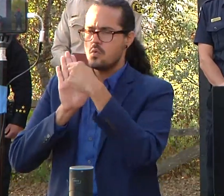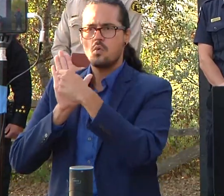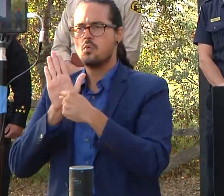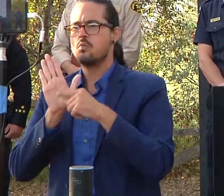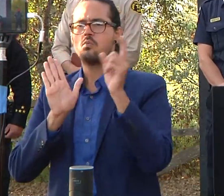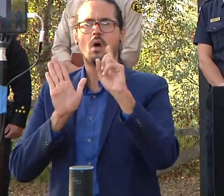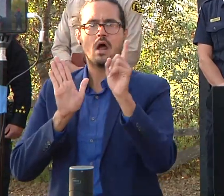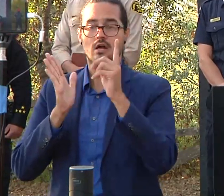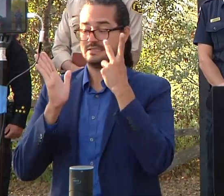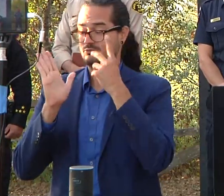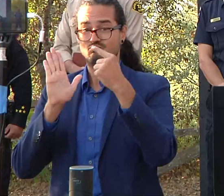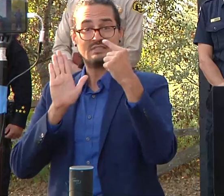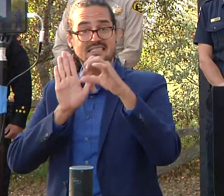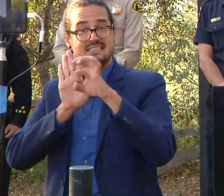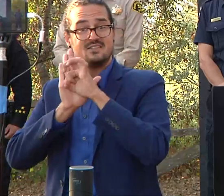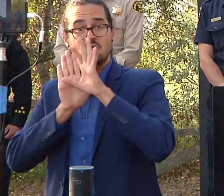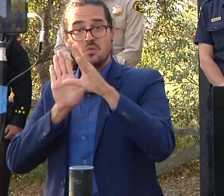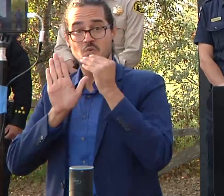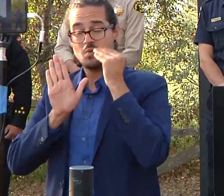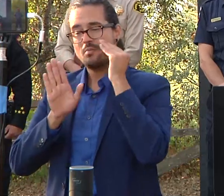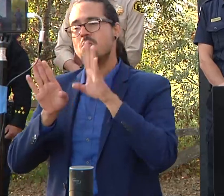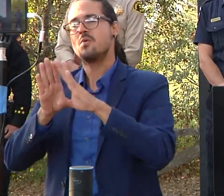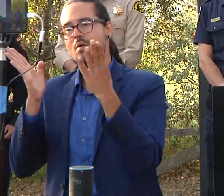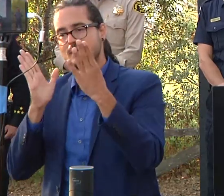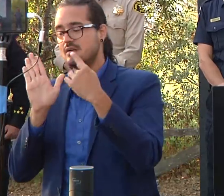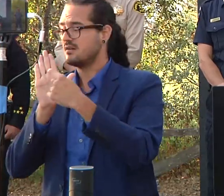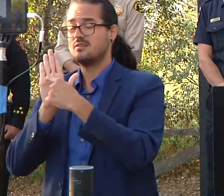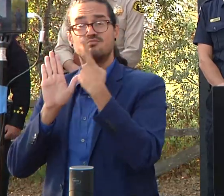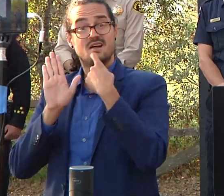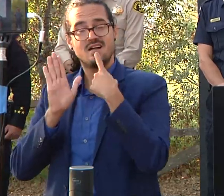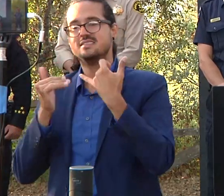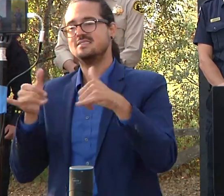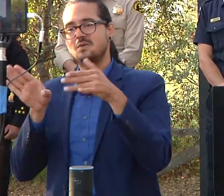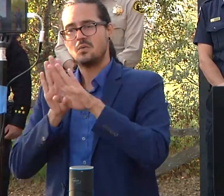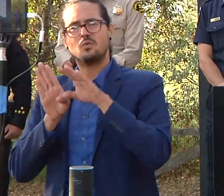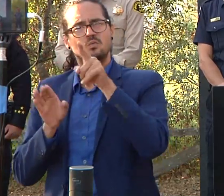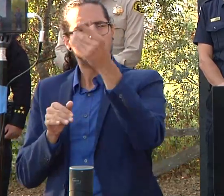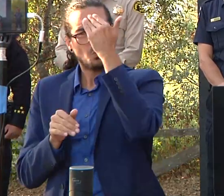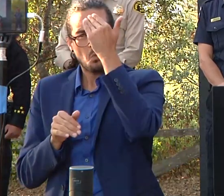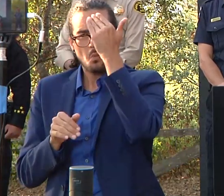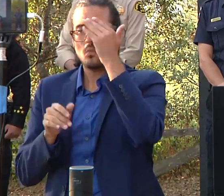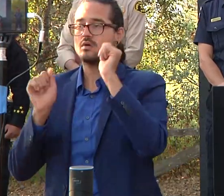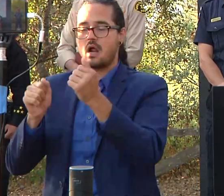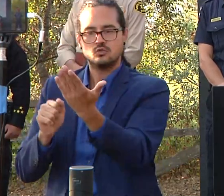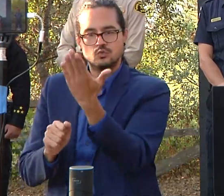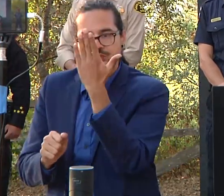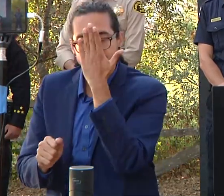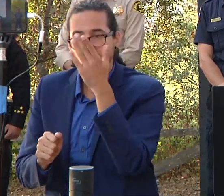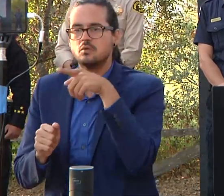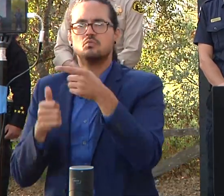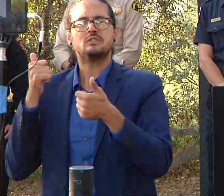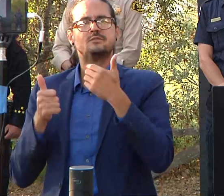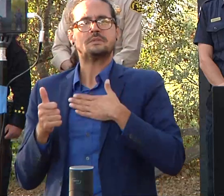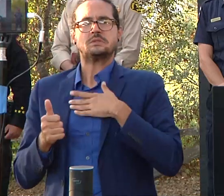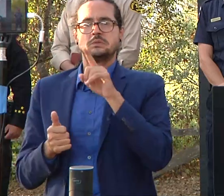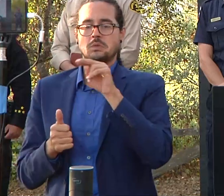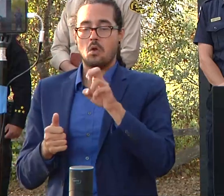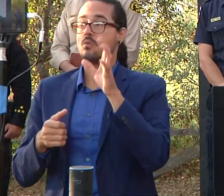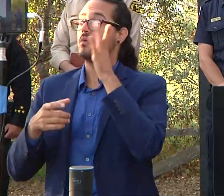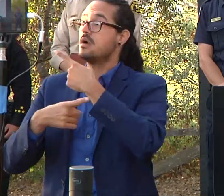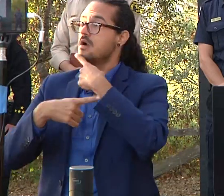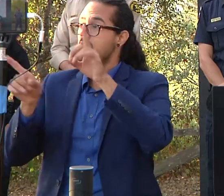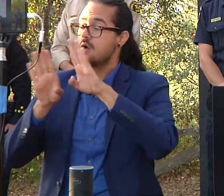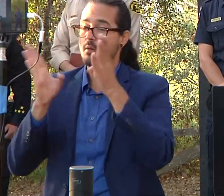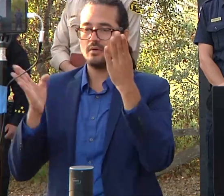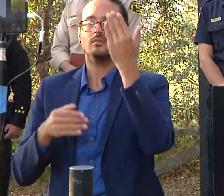saying it's imperative to know your zone you can actually zoom in on those areas and actually find the zone that you live in it'll show the street layer